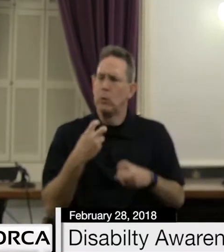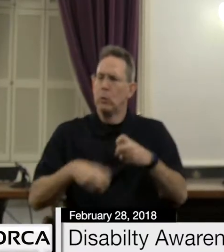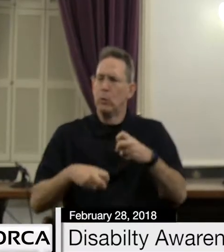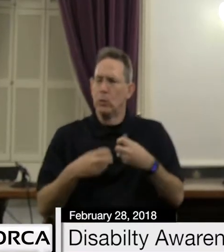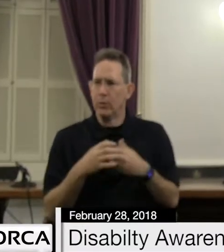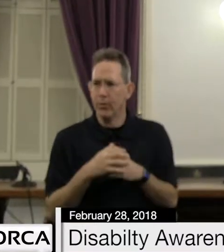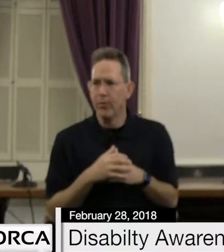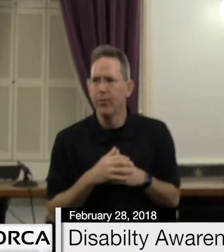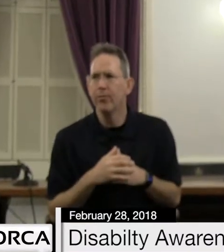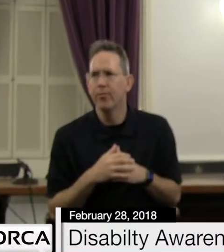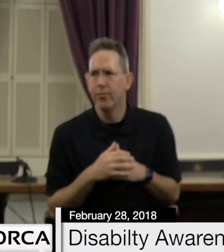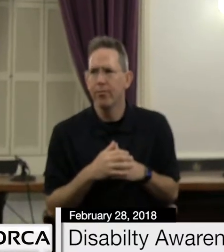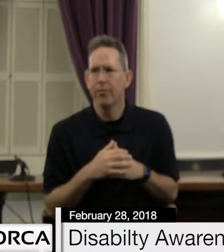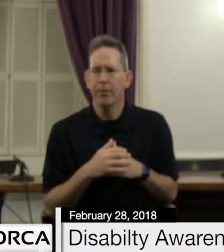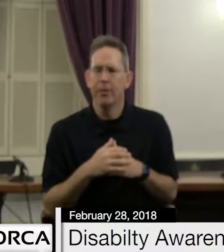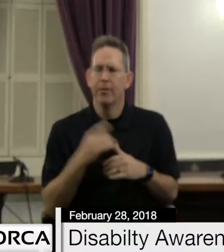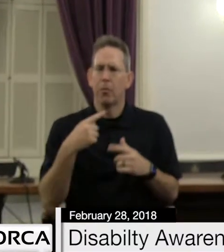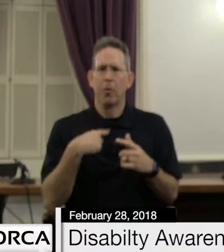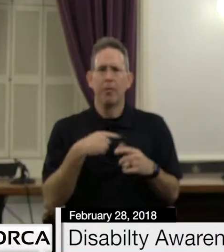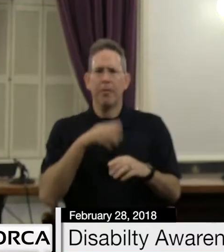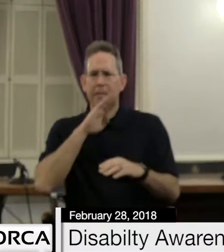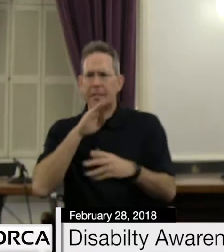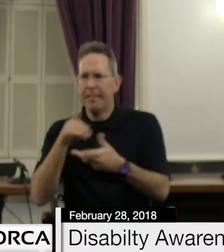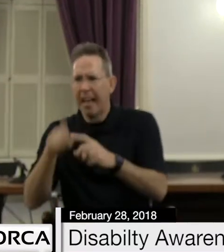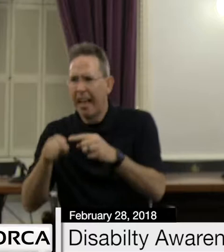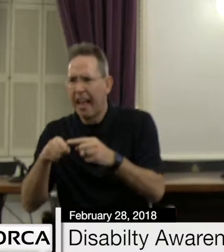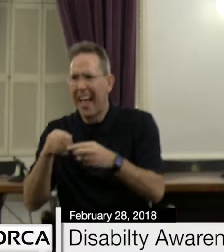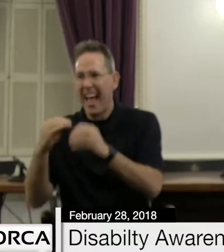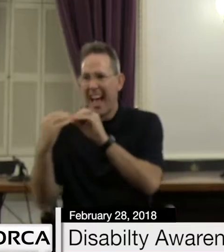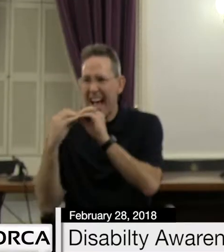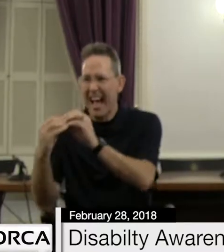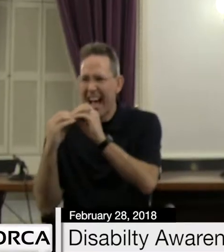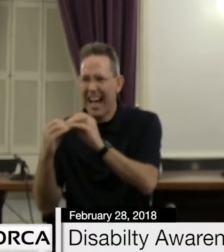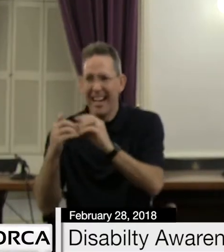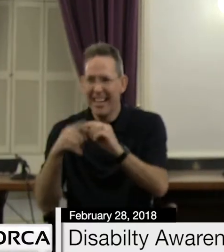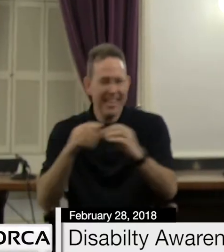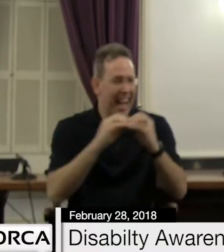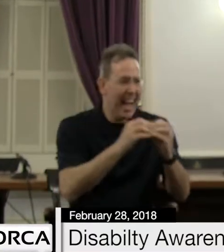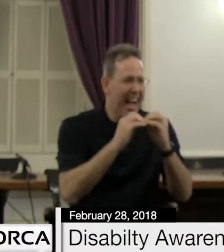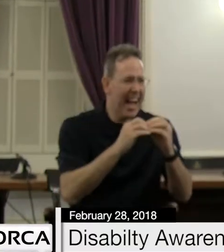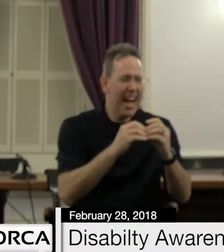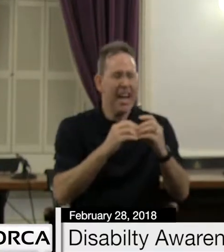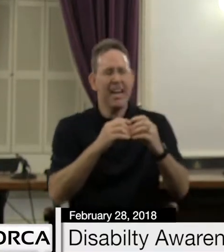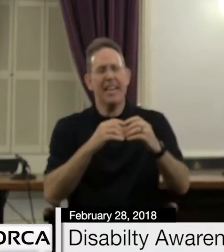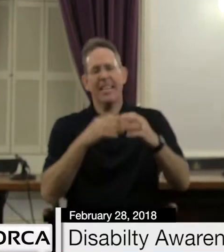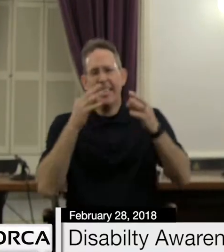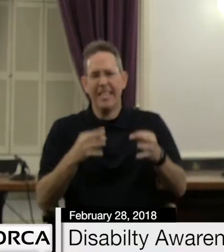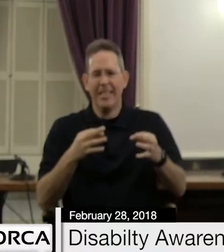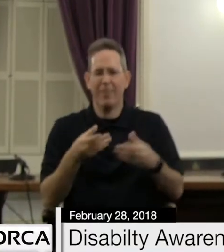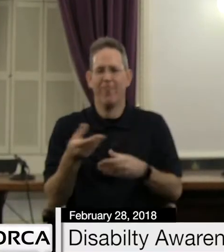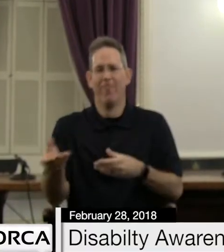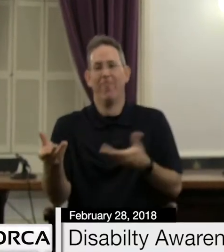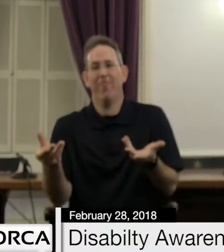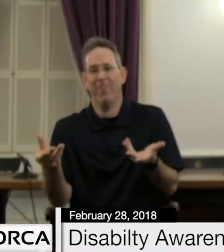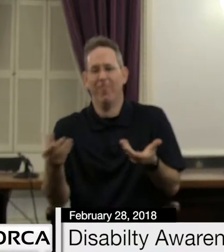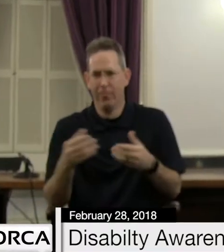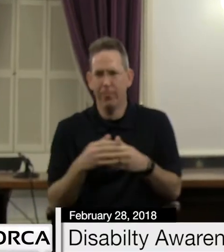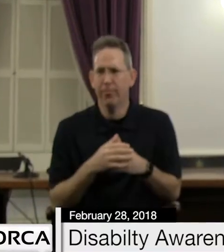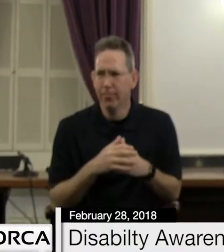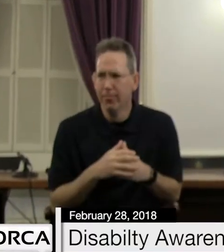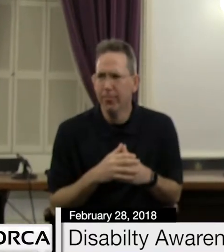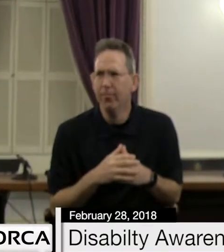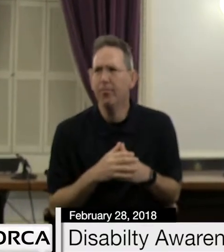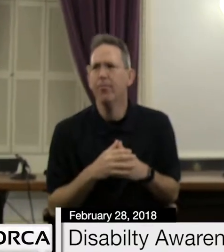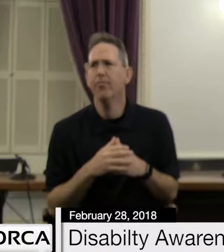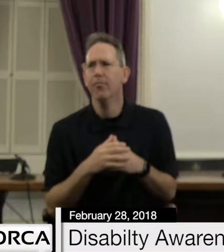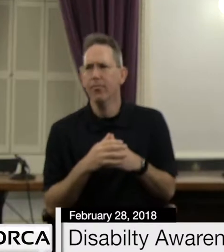box is that we have some of the fastest growing wealth inequality and